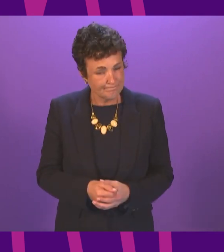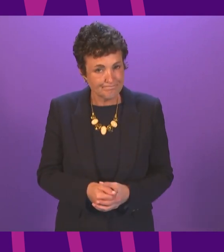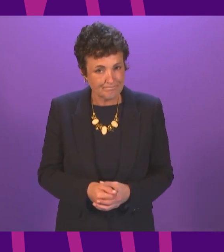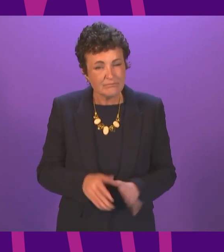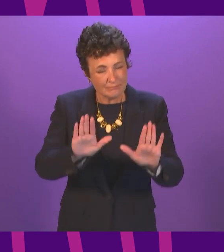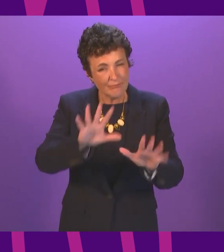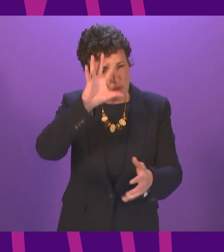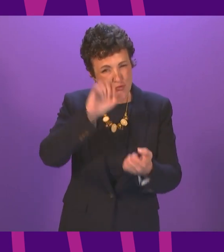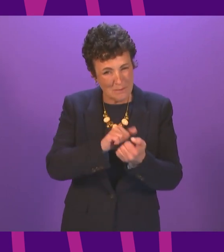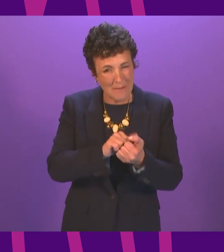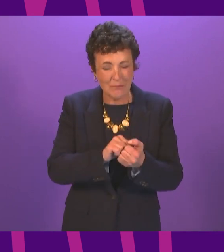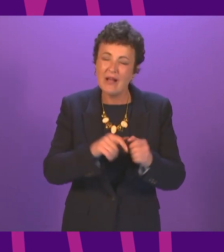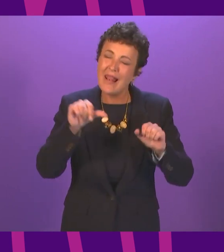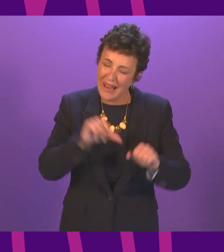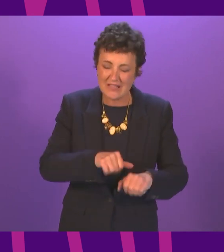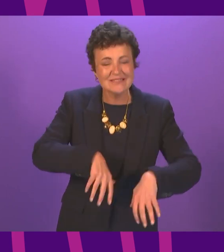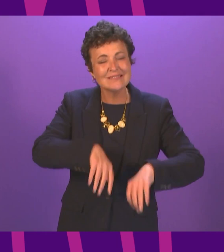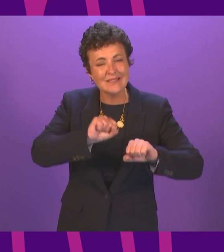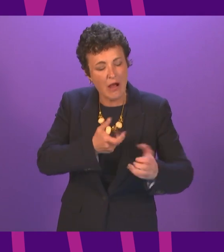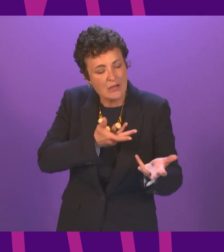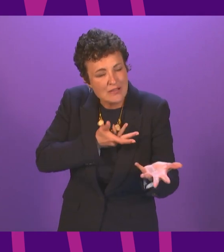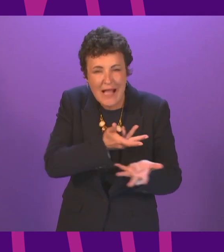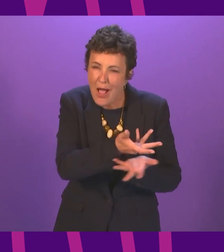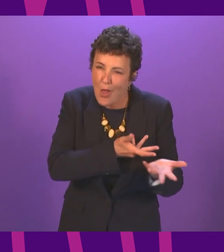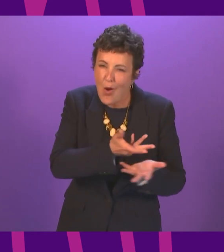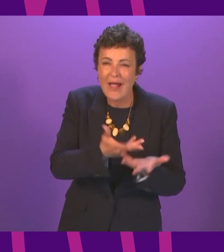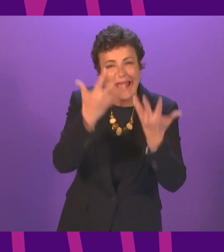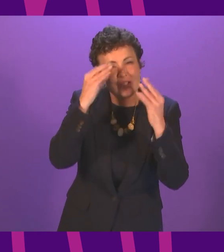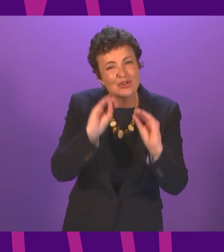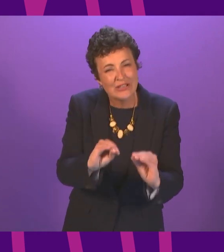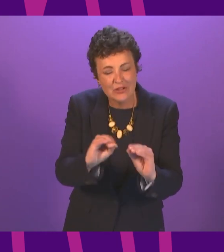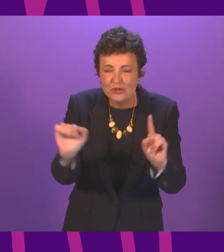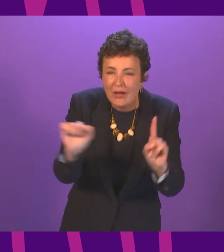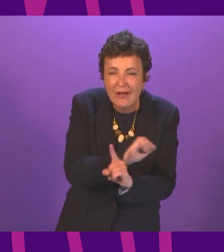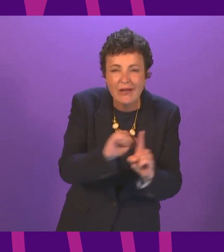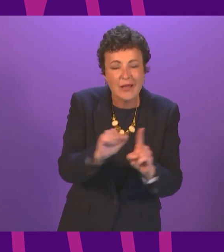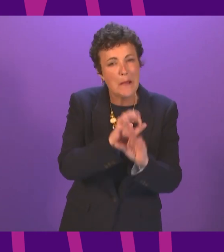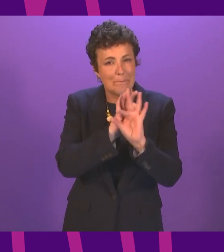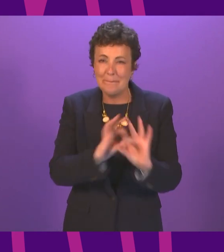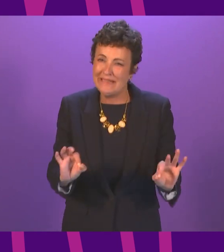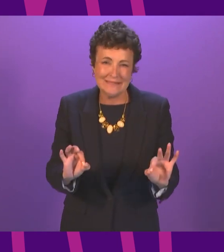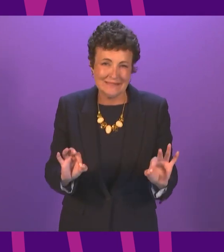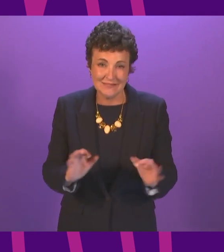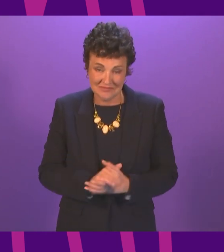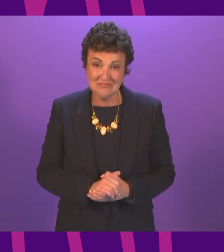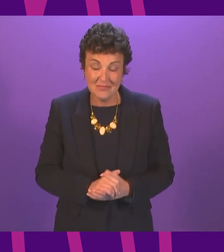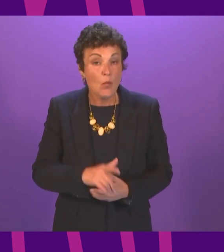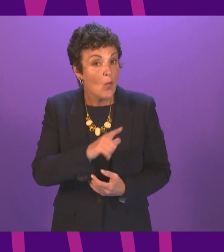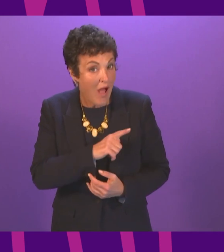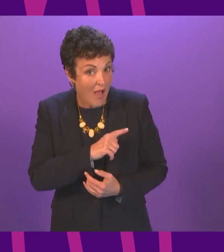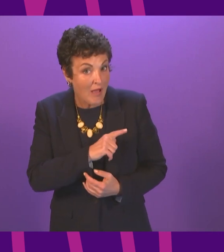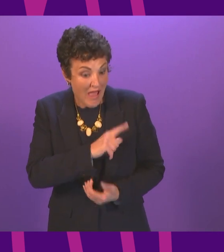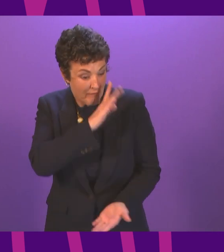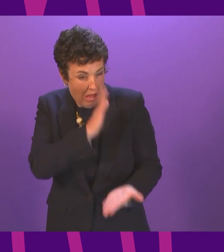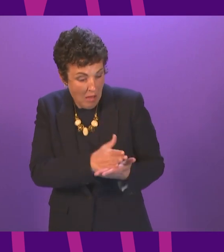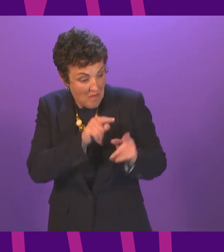let us look to dialogue to education to justice and to peace in all of this we can be sure that a politics